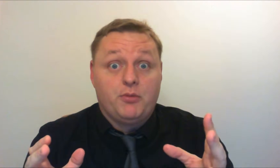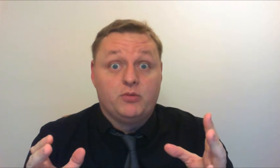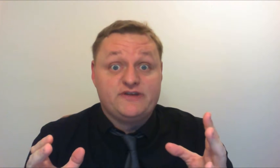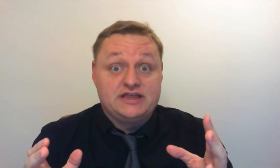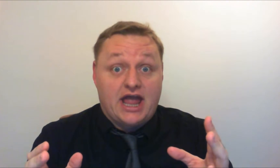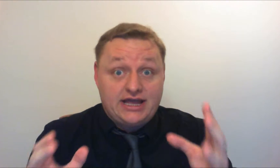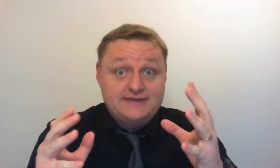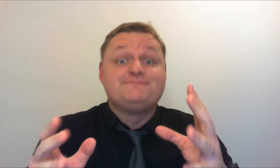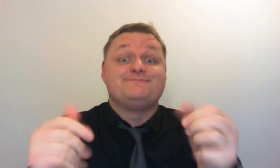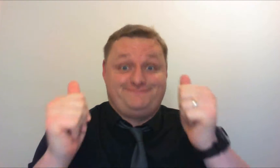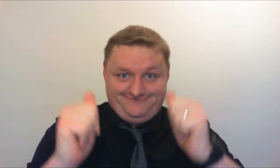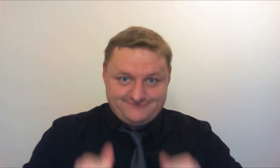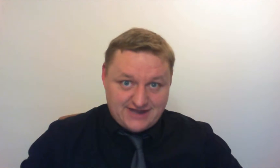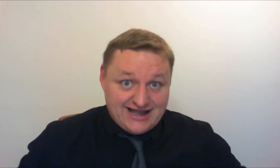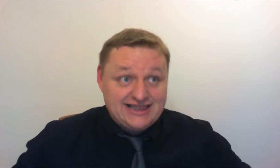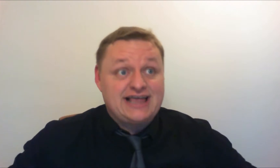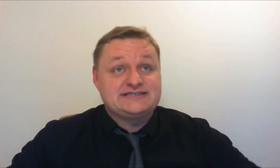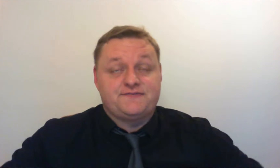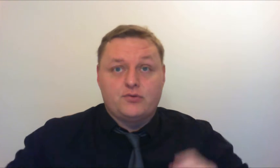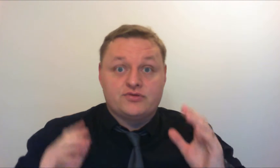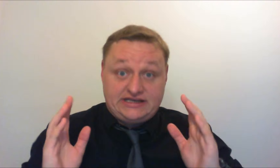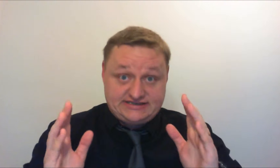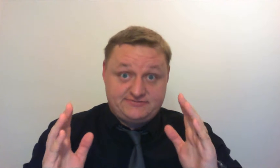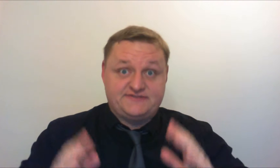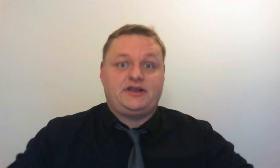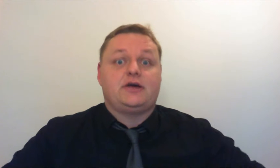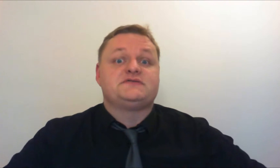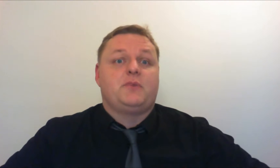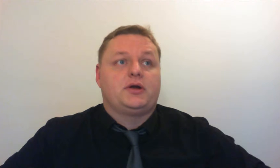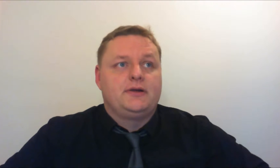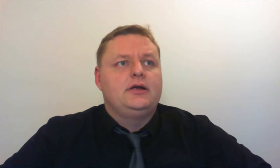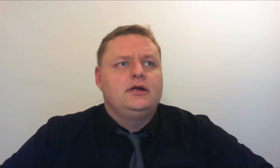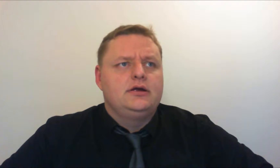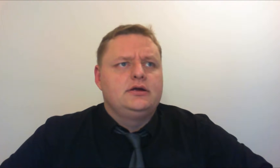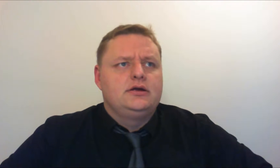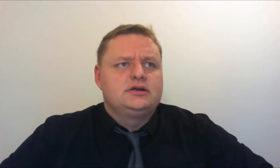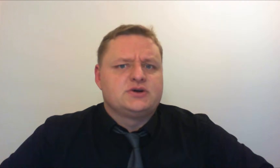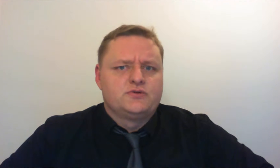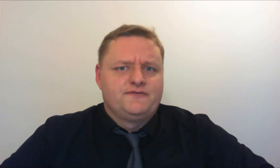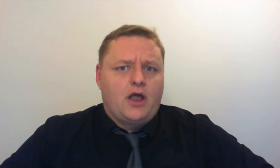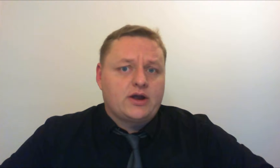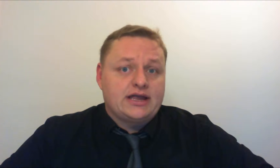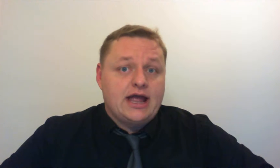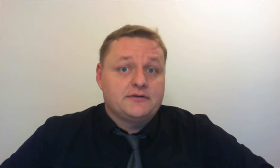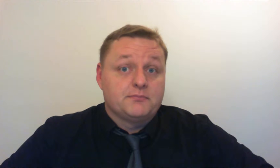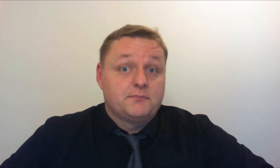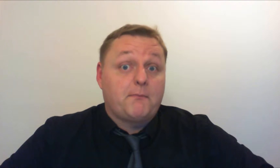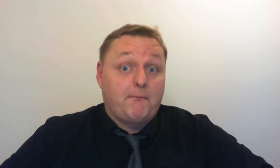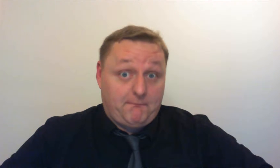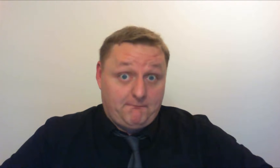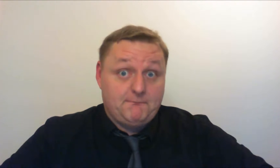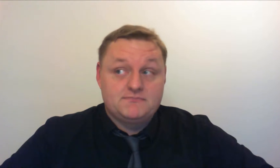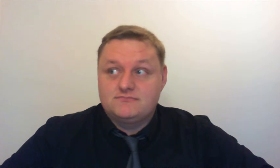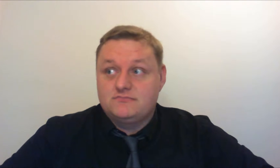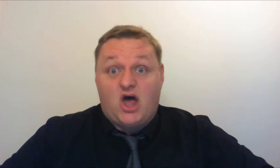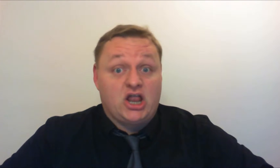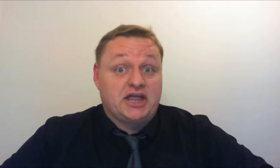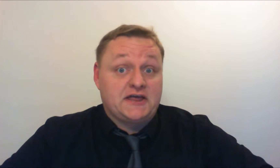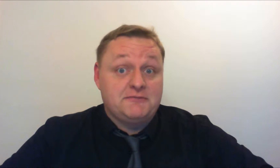up with a name at last for these series of videos of mine it's called vlogging Adam I like it